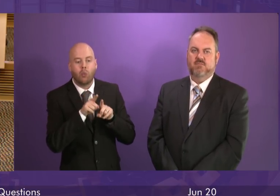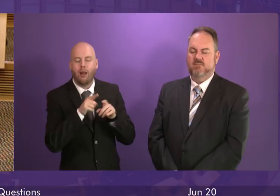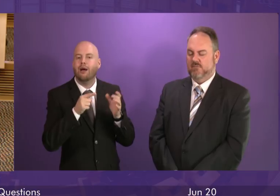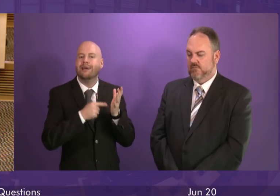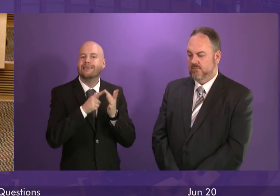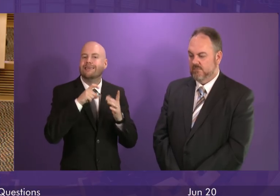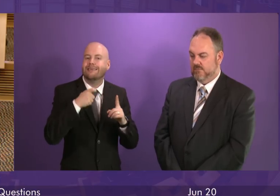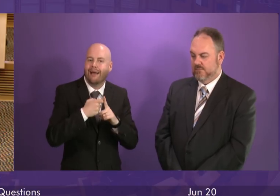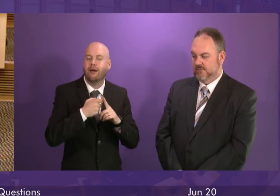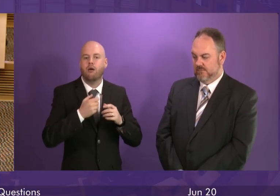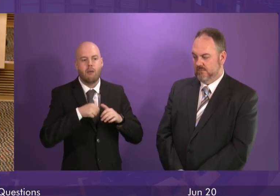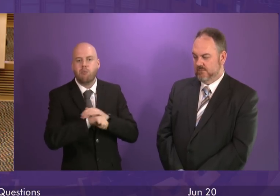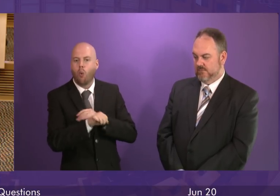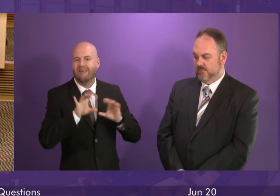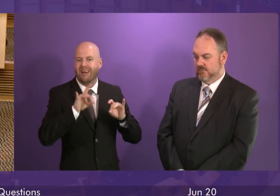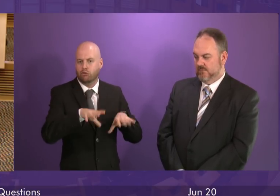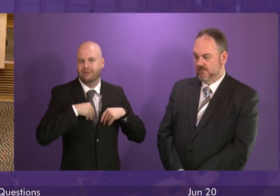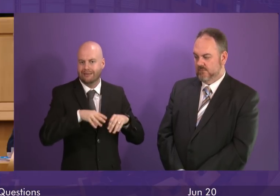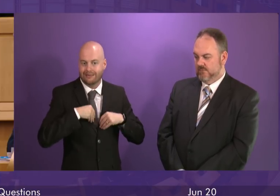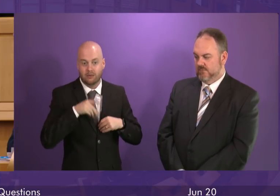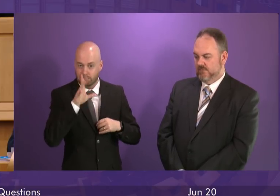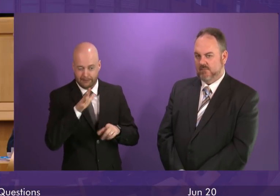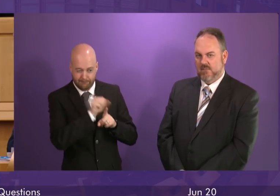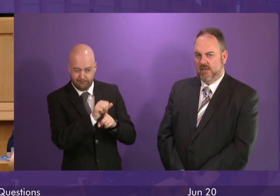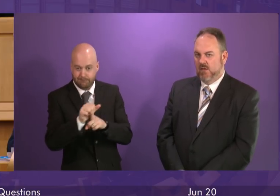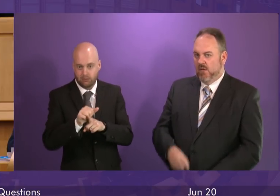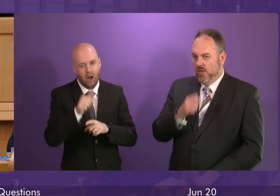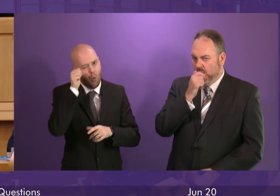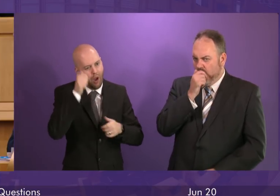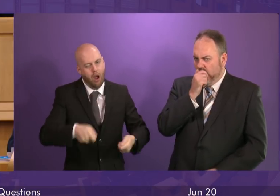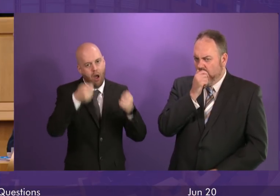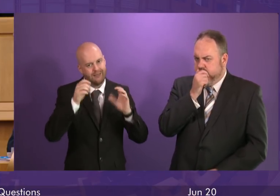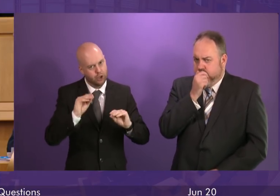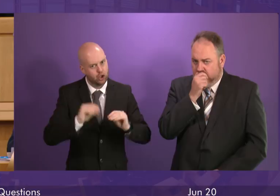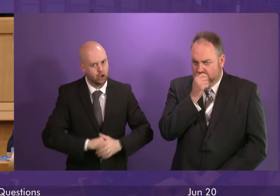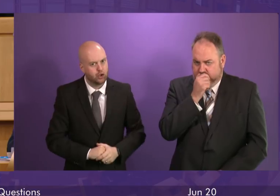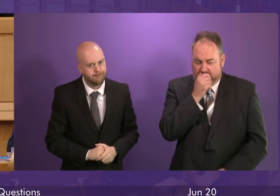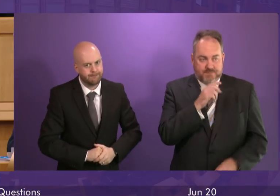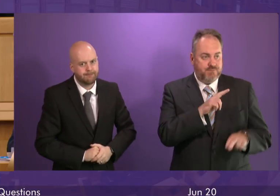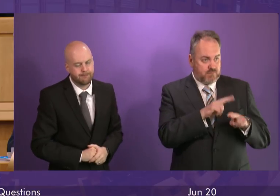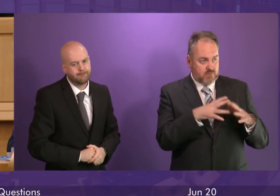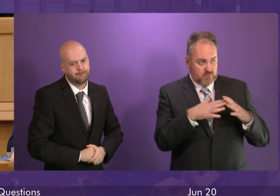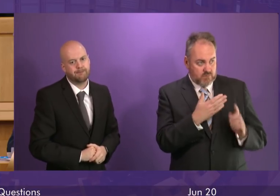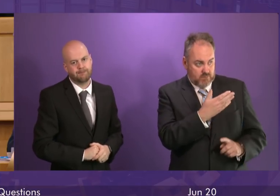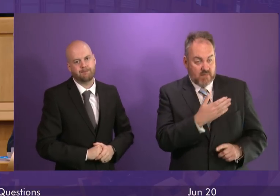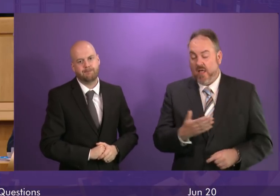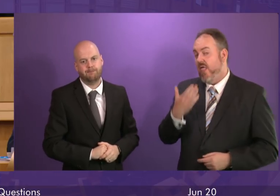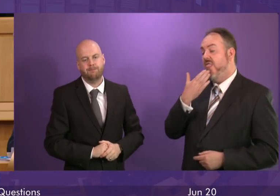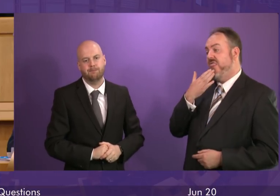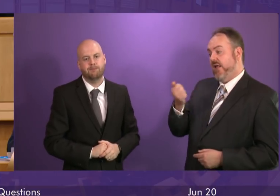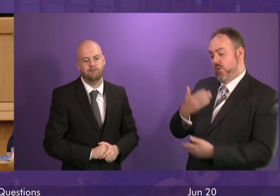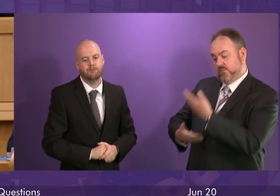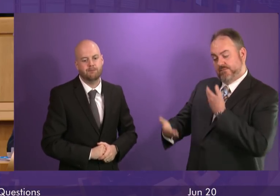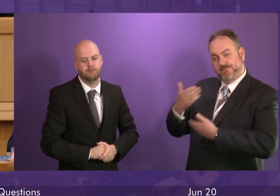tick-borne infections amongst their patients. Brian Whittle. I thank the First Minister for that answer. In